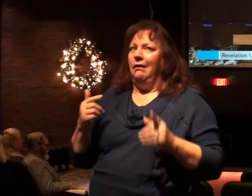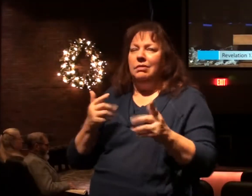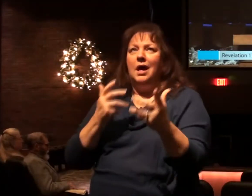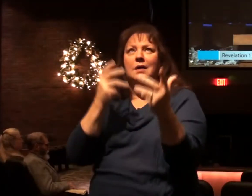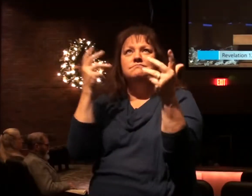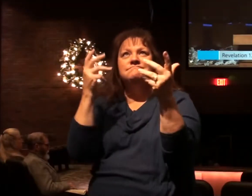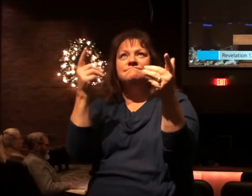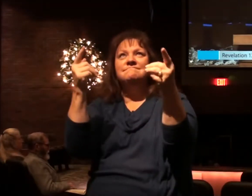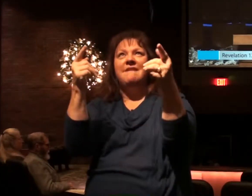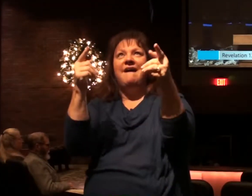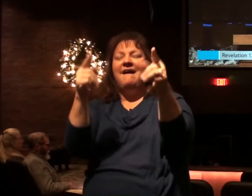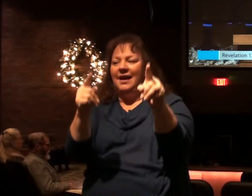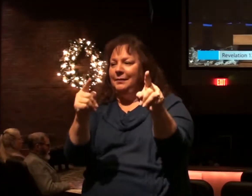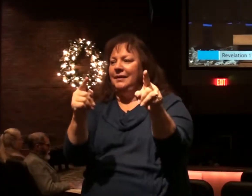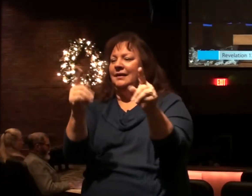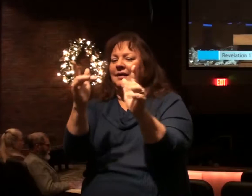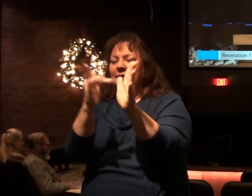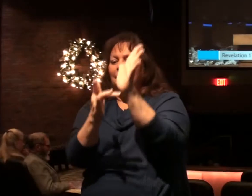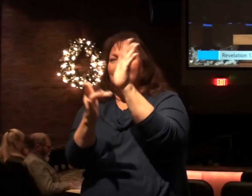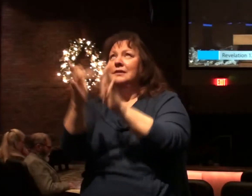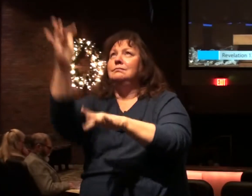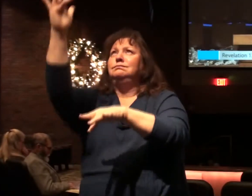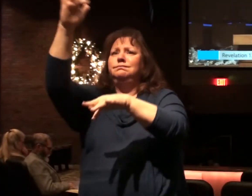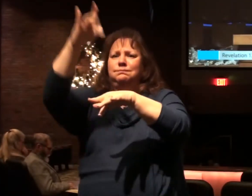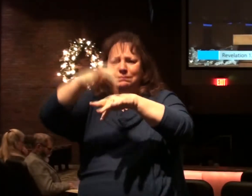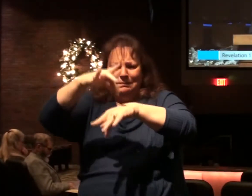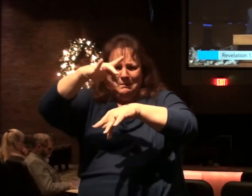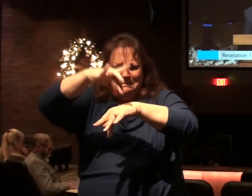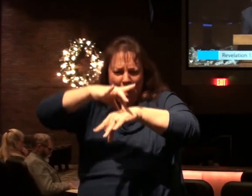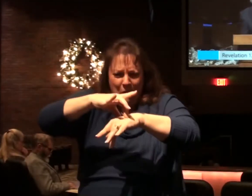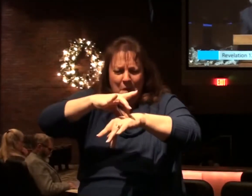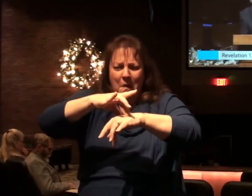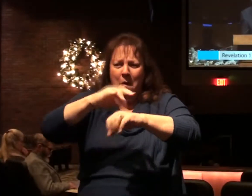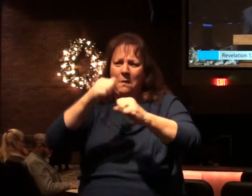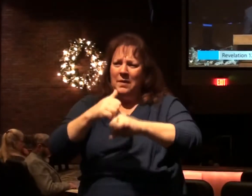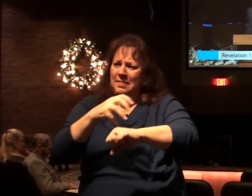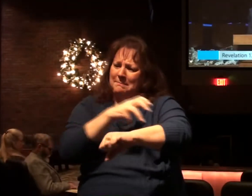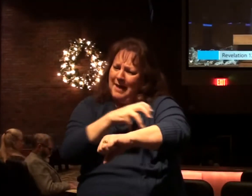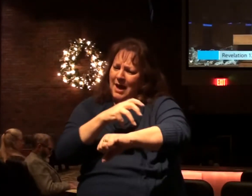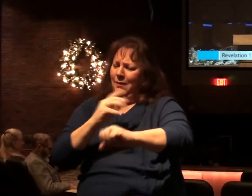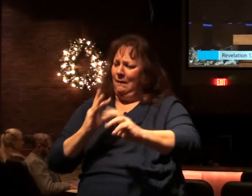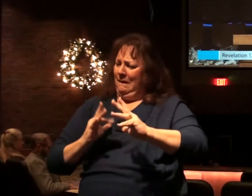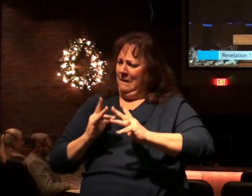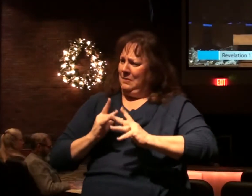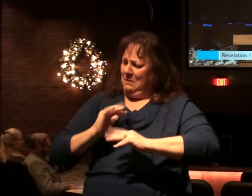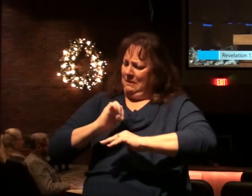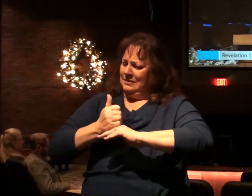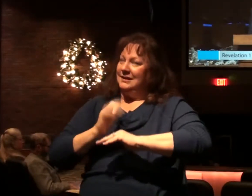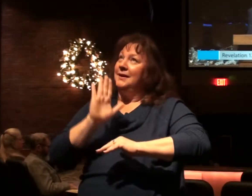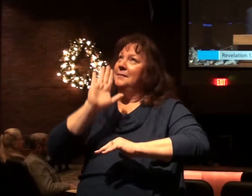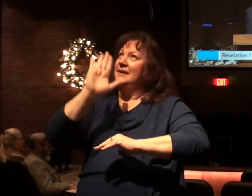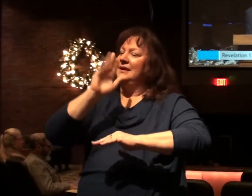awesome event. Christ returning in power and great glory to establish a kingdom